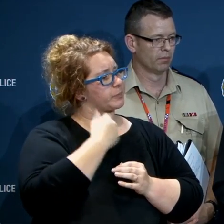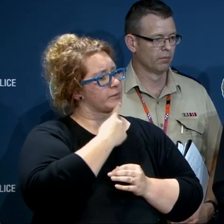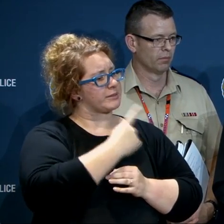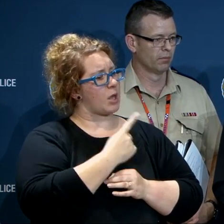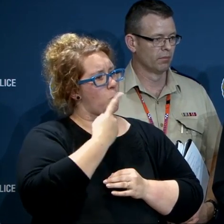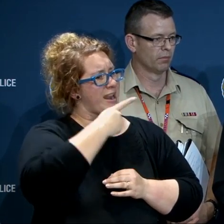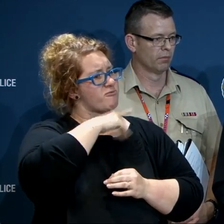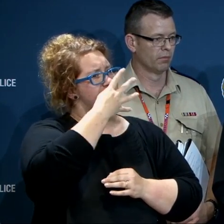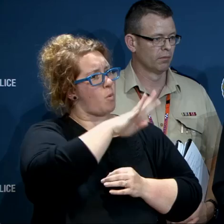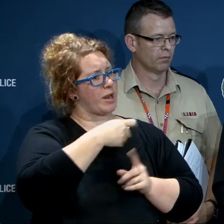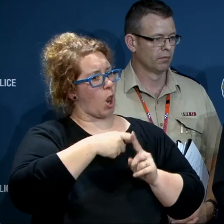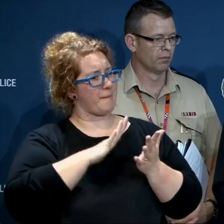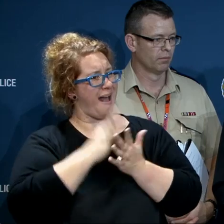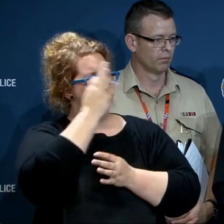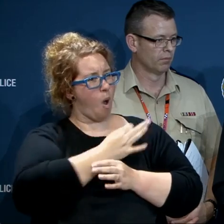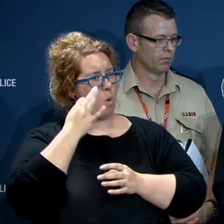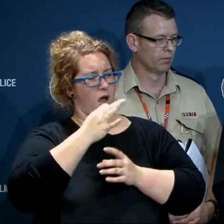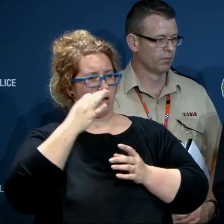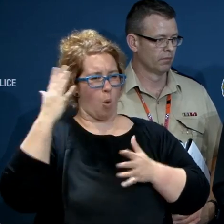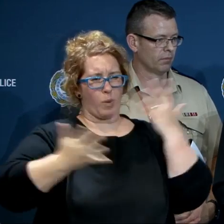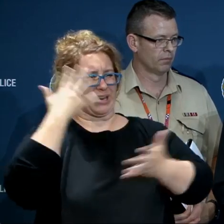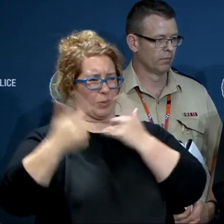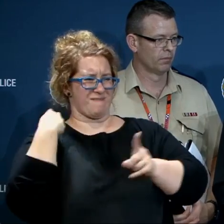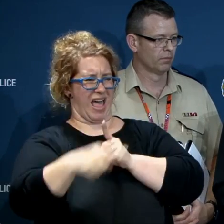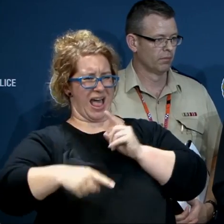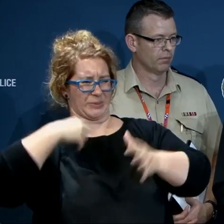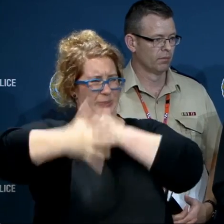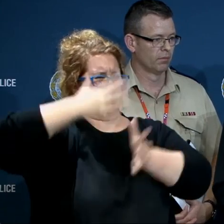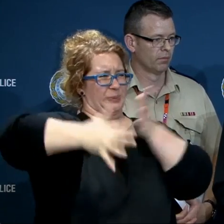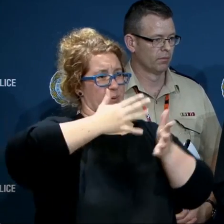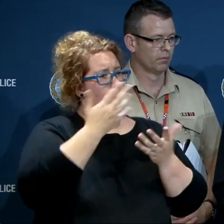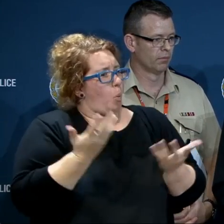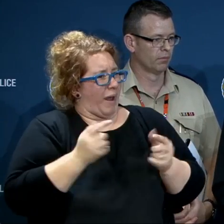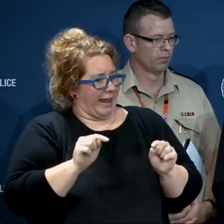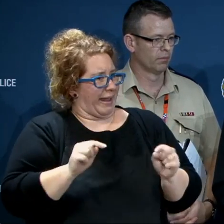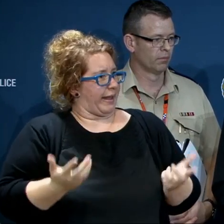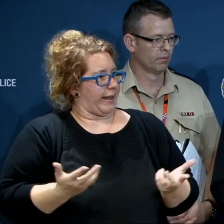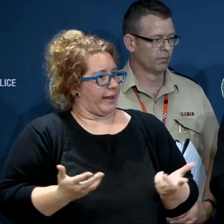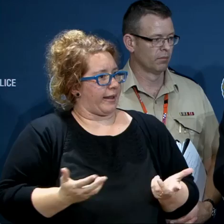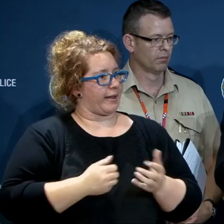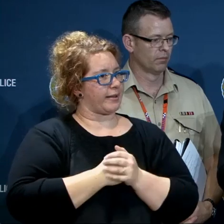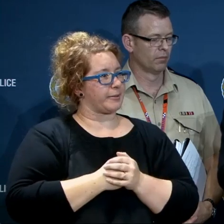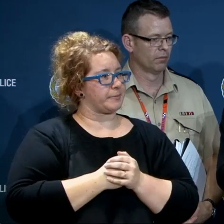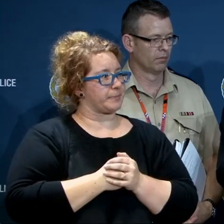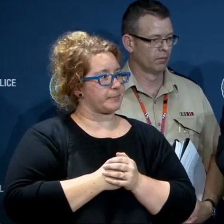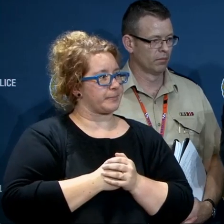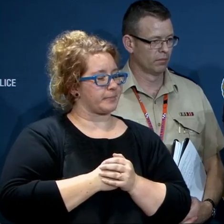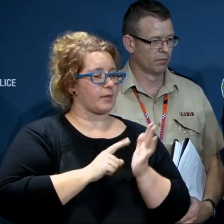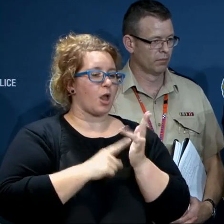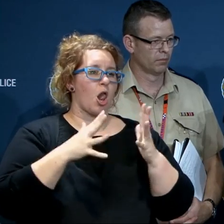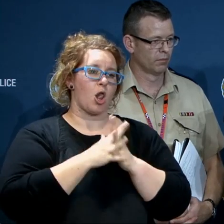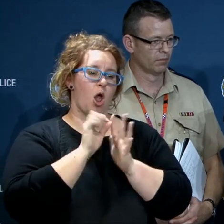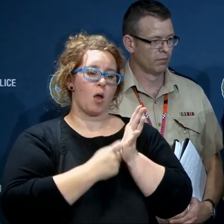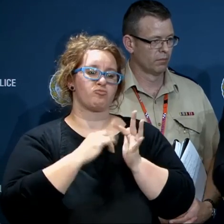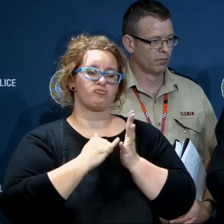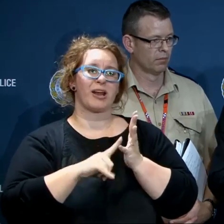140 kilometres an hour. Can you give us a rough idea of that region where that pocket might be? So we have a low pressure cell around